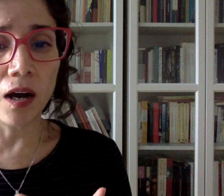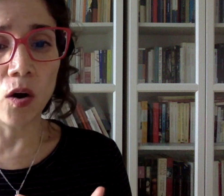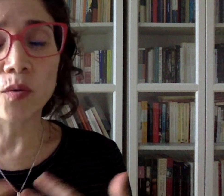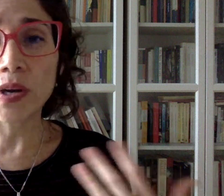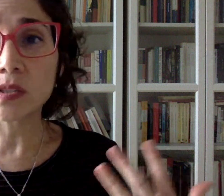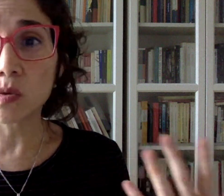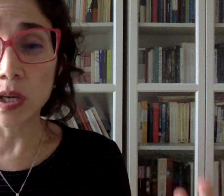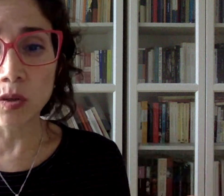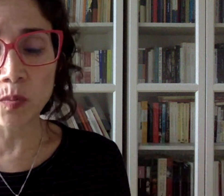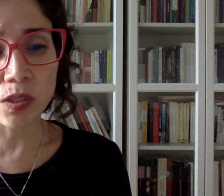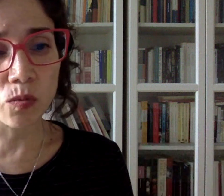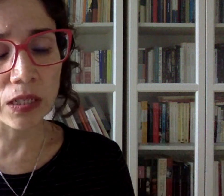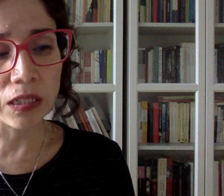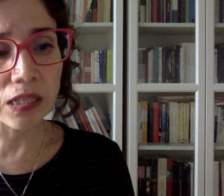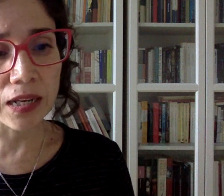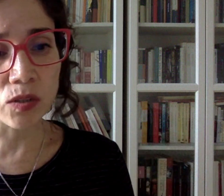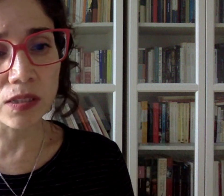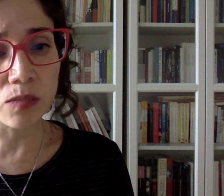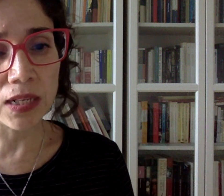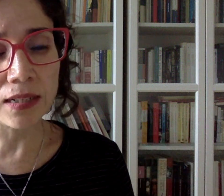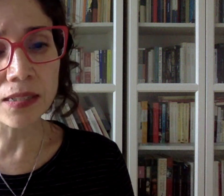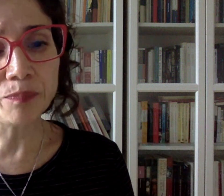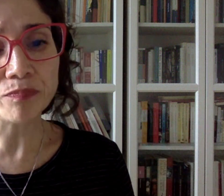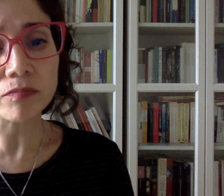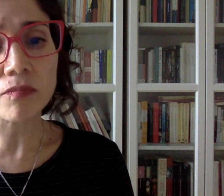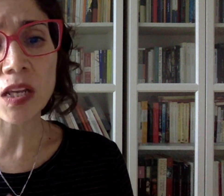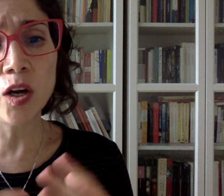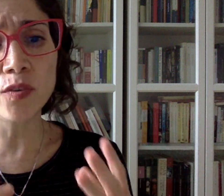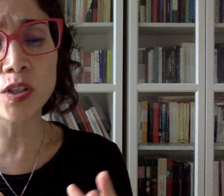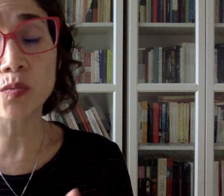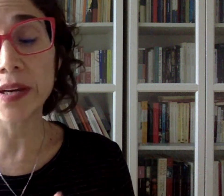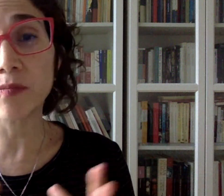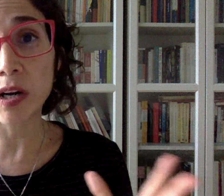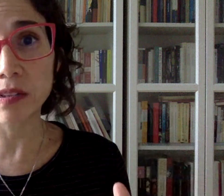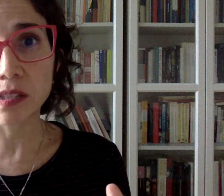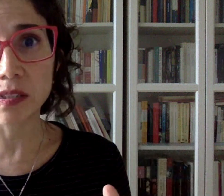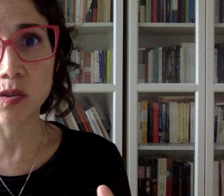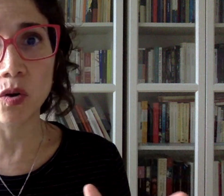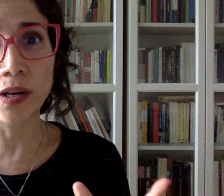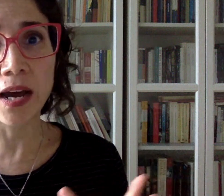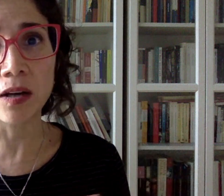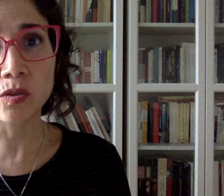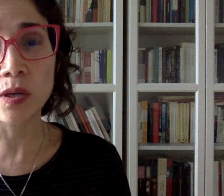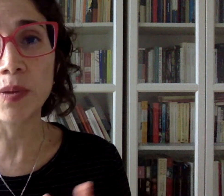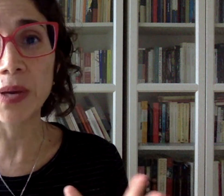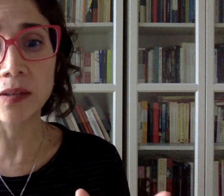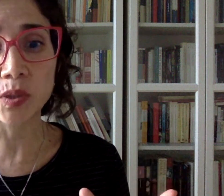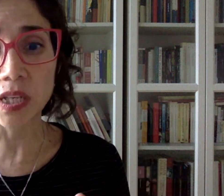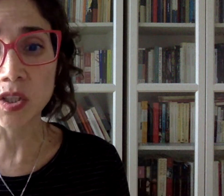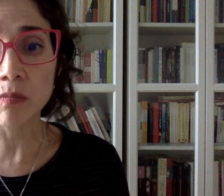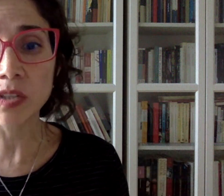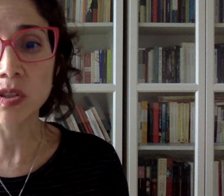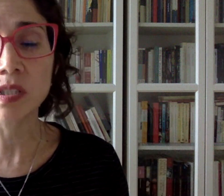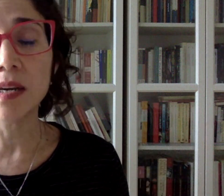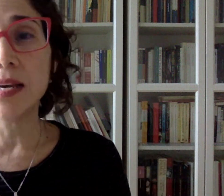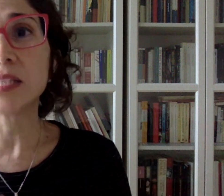other ways to include persons with intellectual disabilities. Of course, we have barriers also on how to implement the